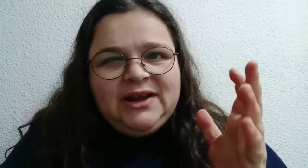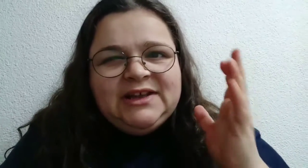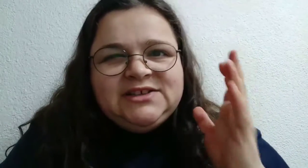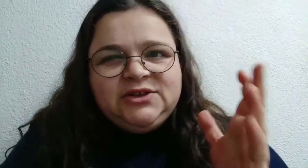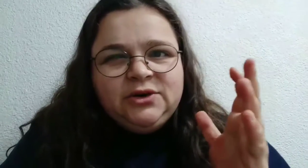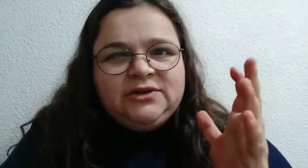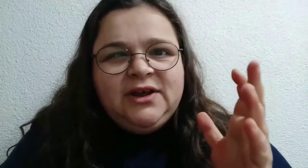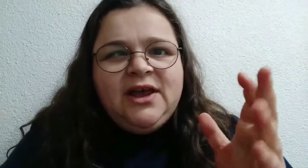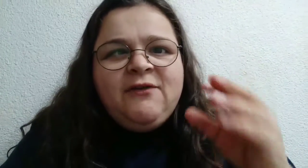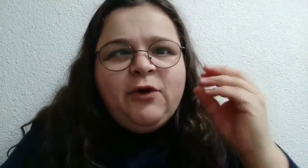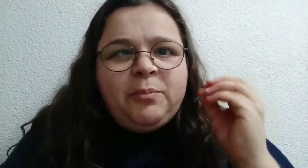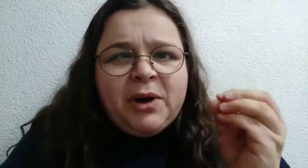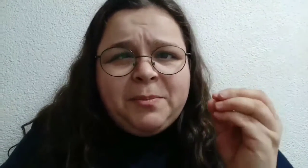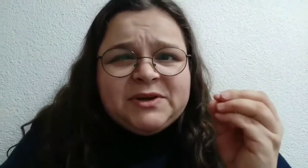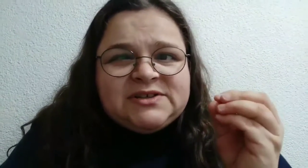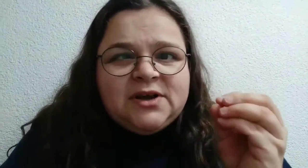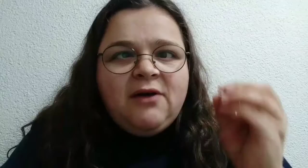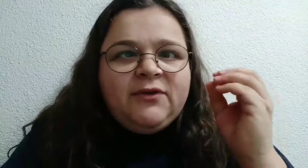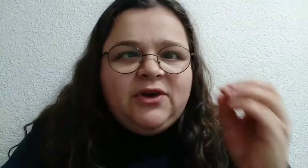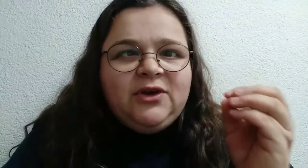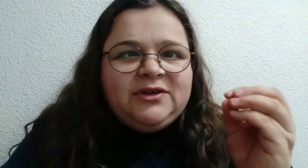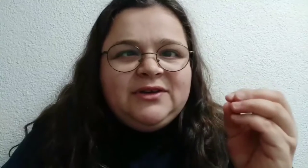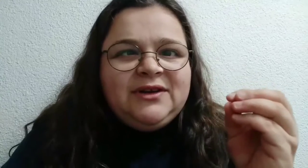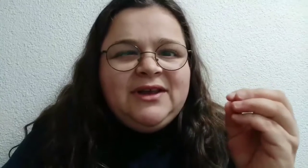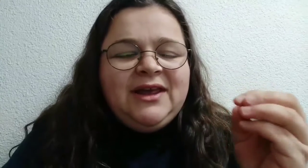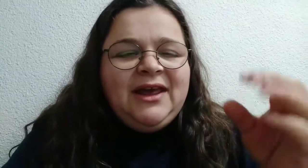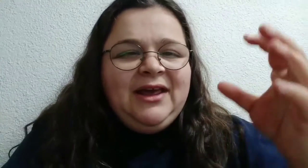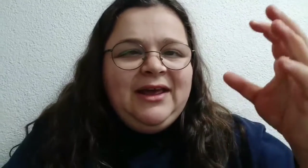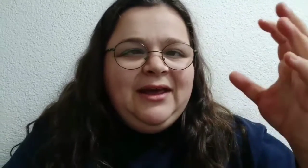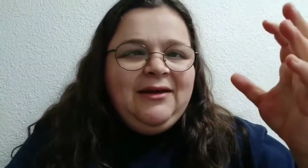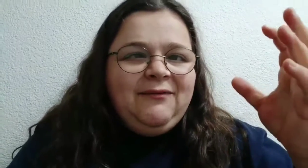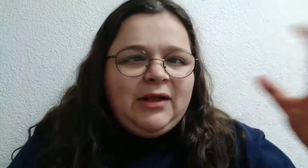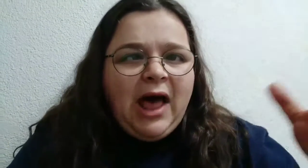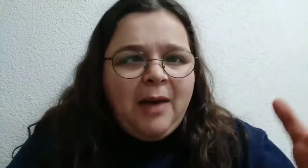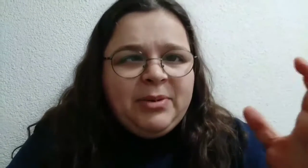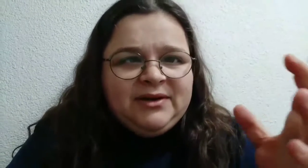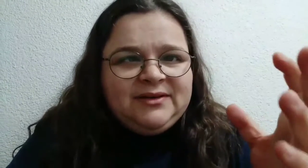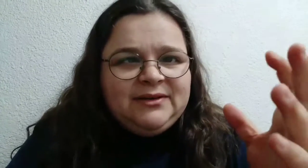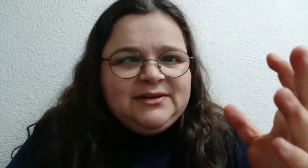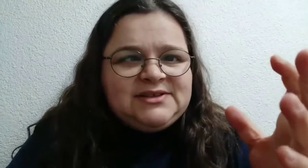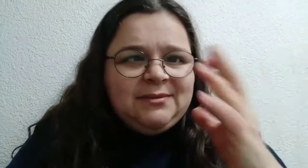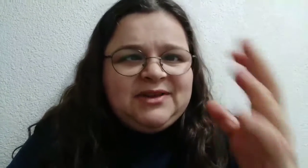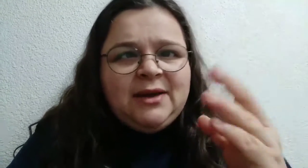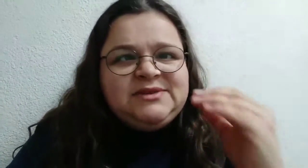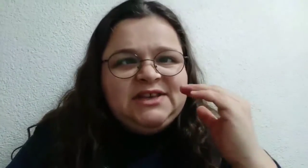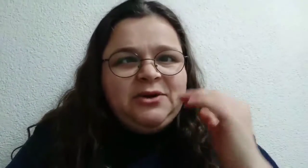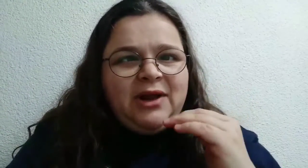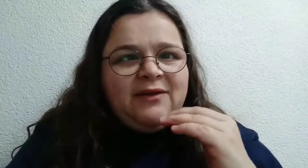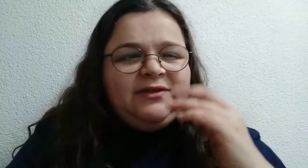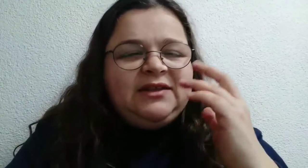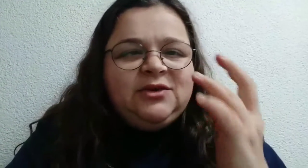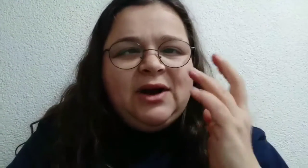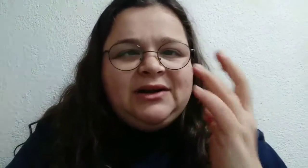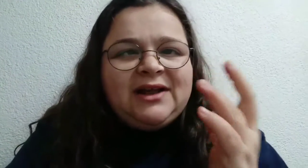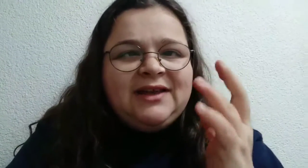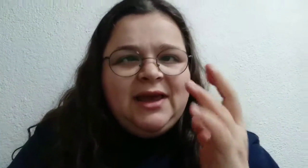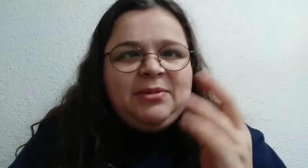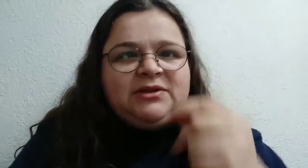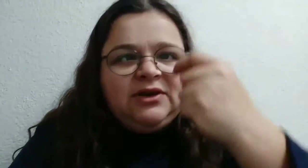It's good. For purpose of good, it will happen sometimes in your life that you are not able